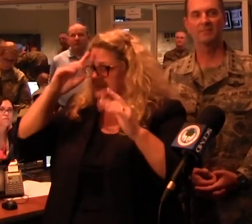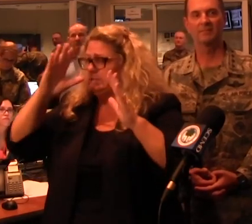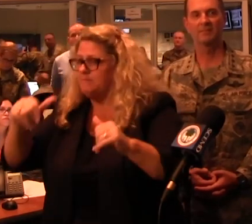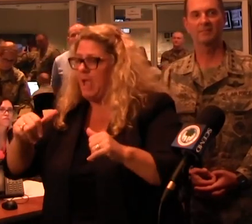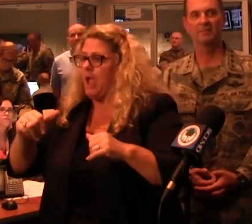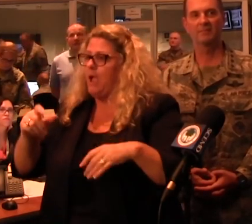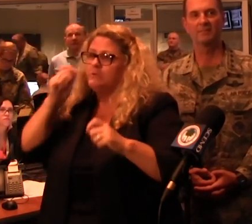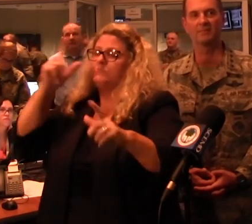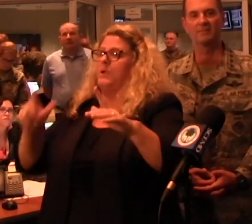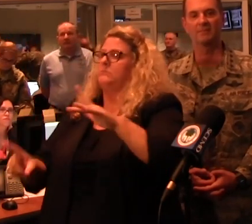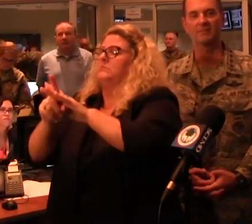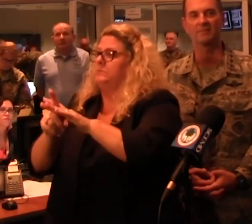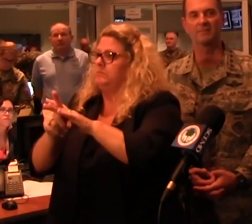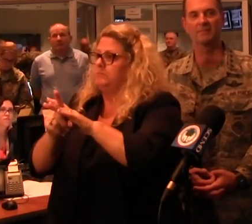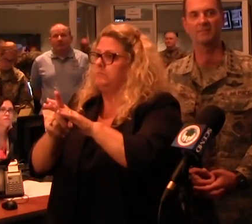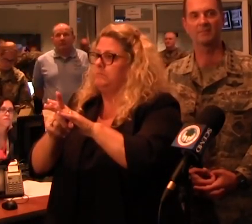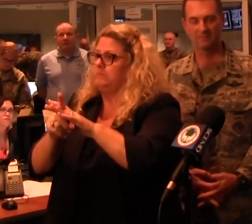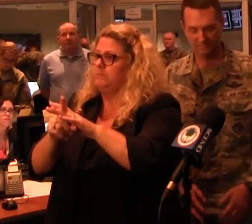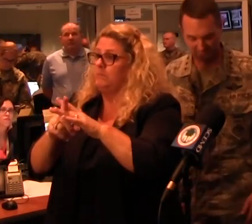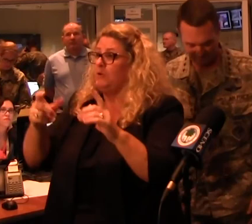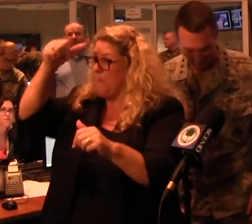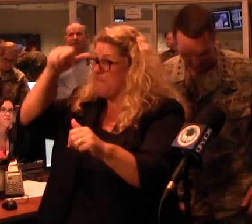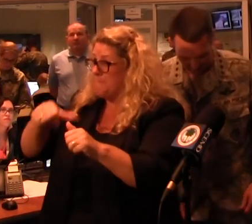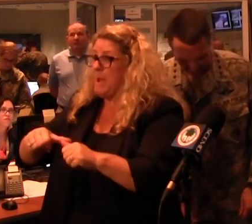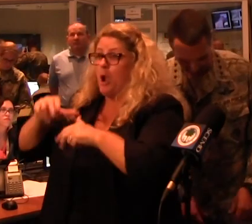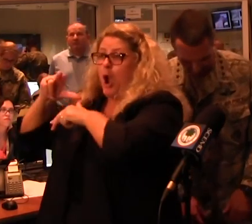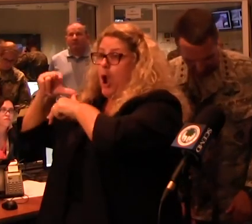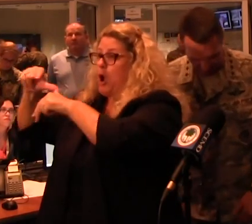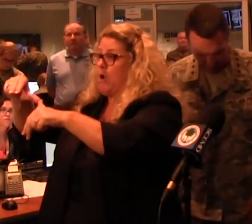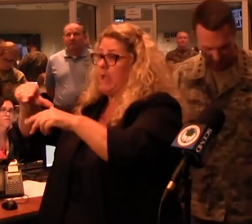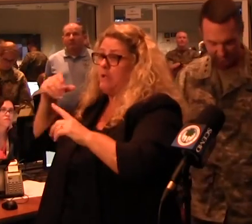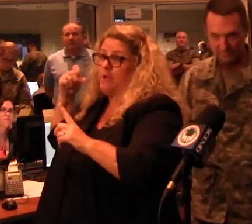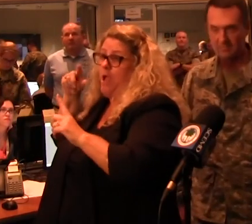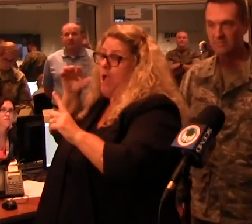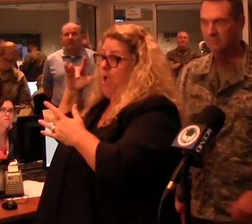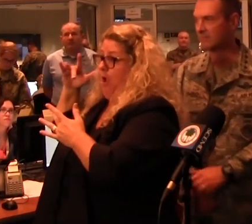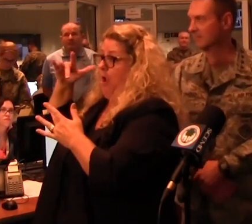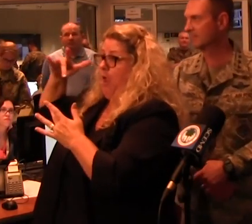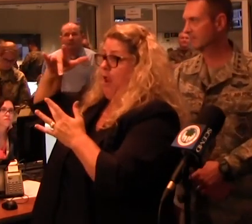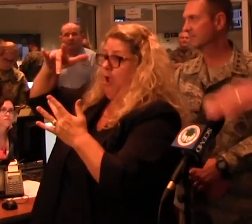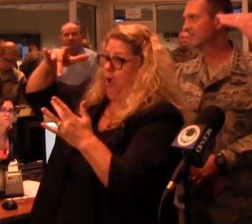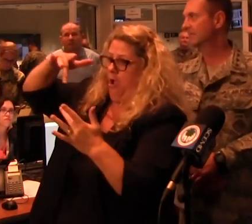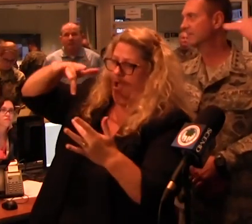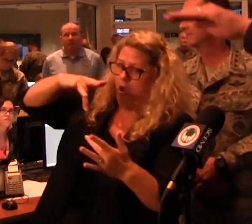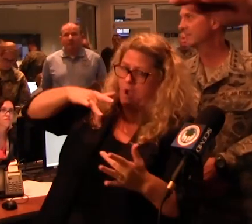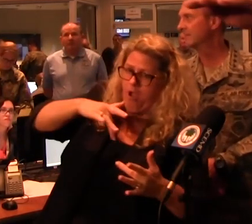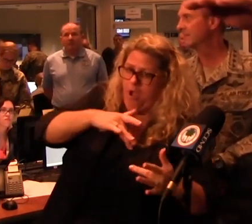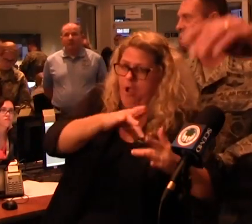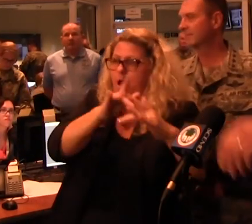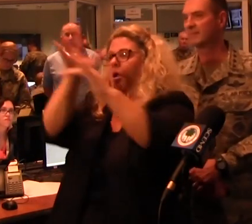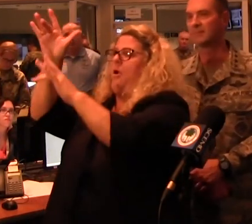This Hurricane Florence with the trajectory, the way it came in, they're saying it's the first time in recorded history that that's happened. It's just